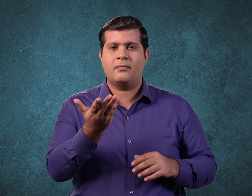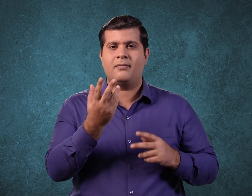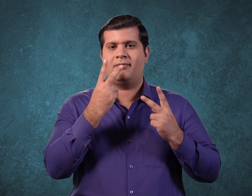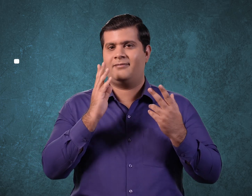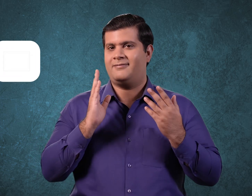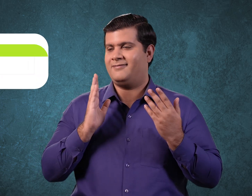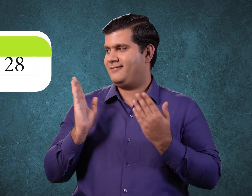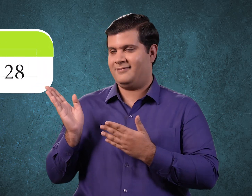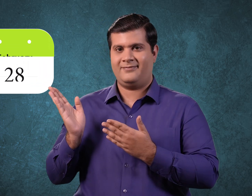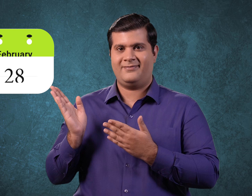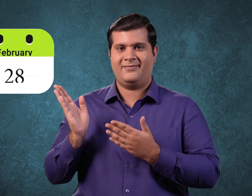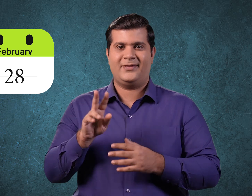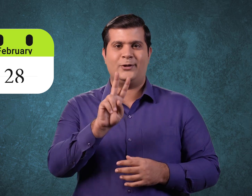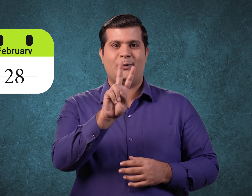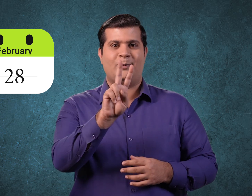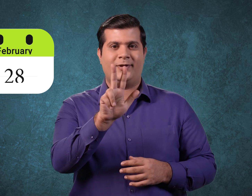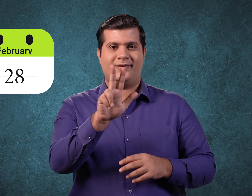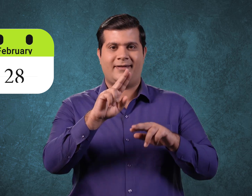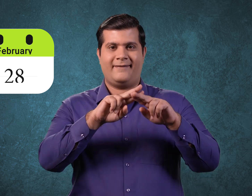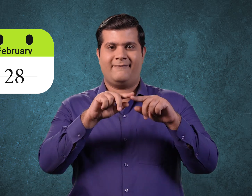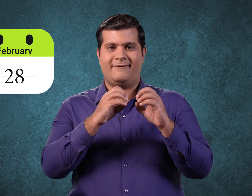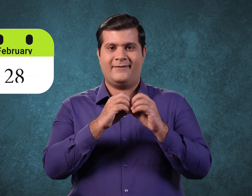Today it is 28th February 2024.